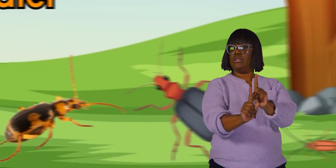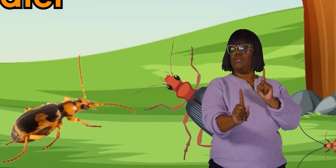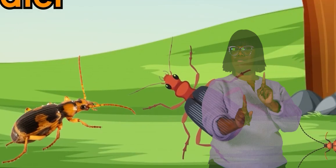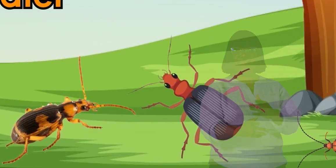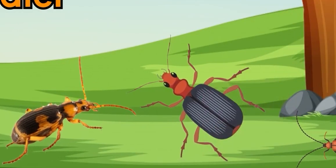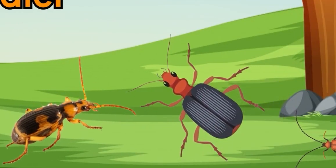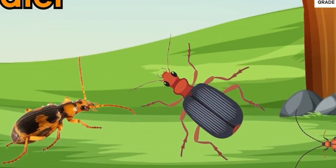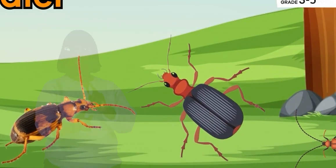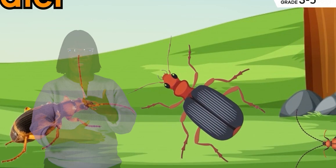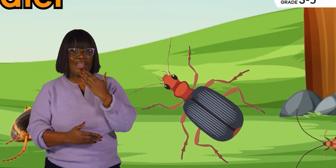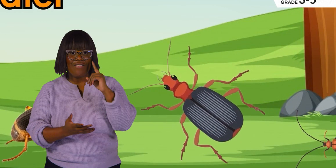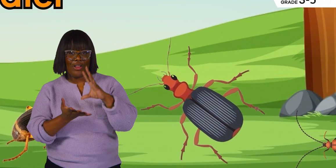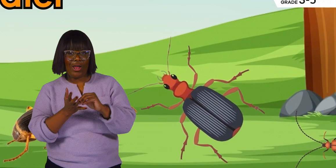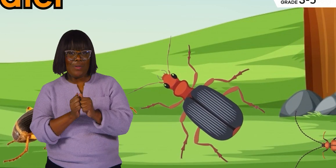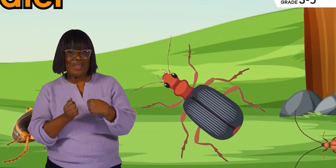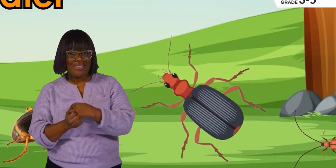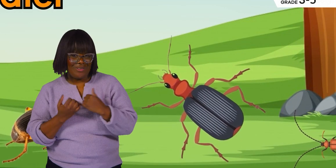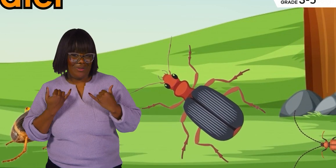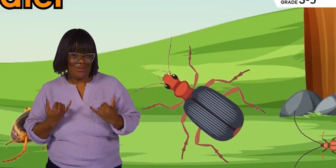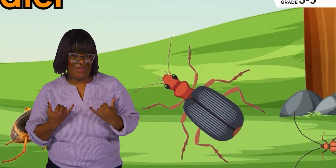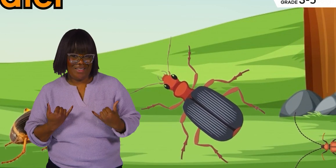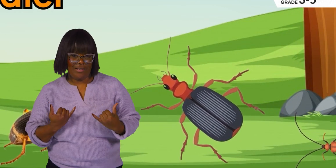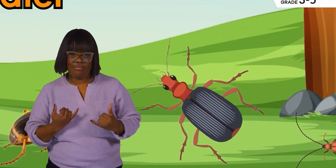Thanks for learning with us today. See you next time, friends!